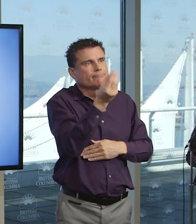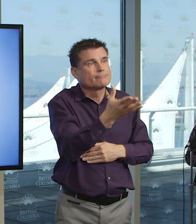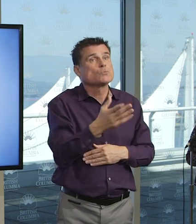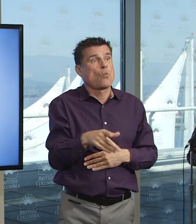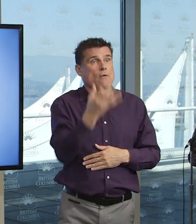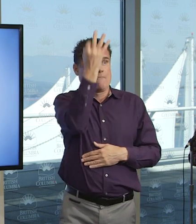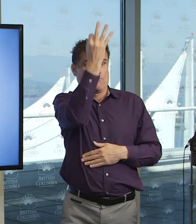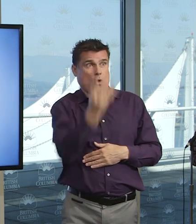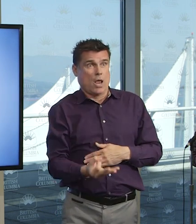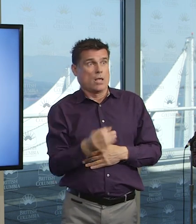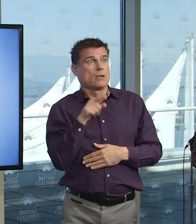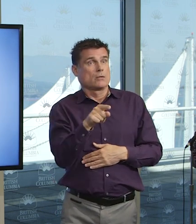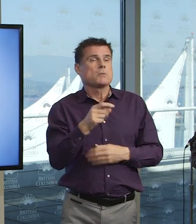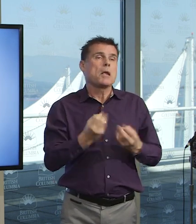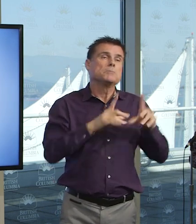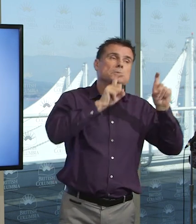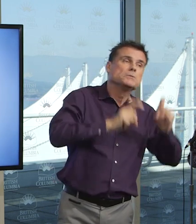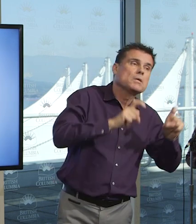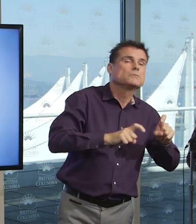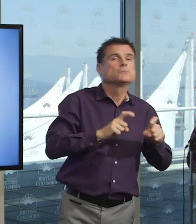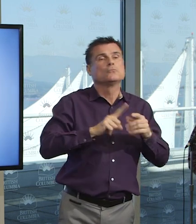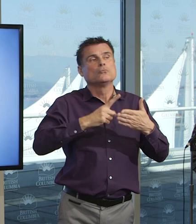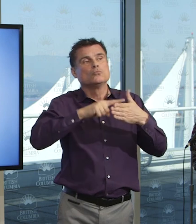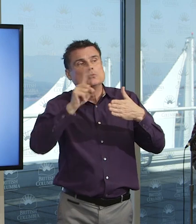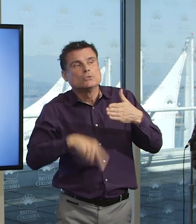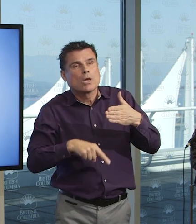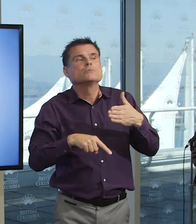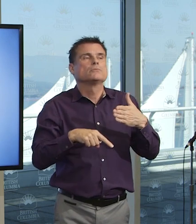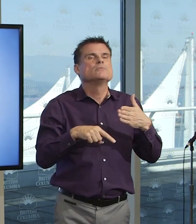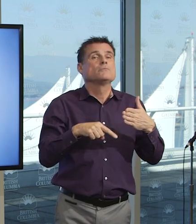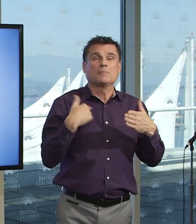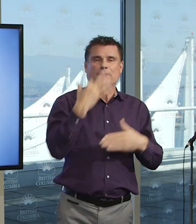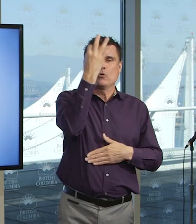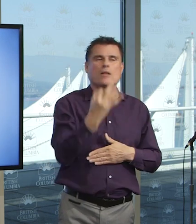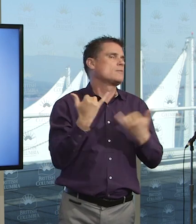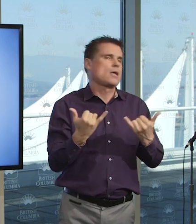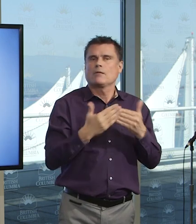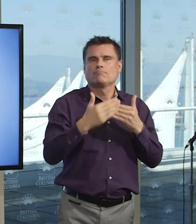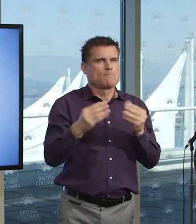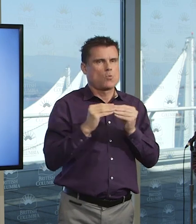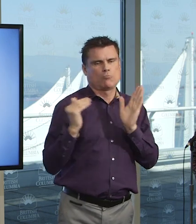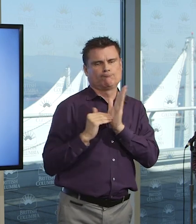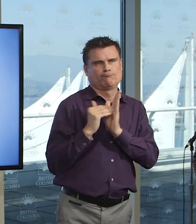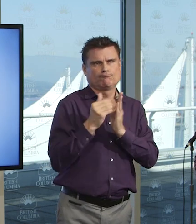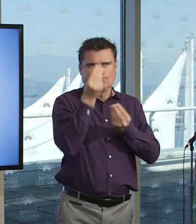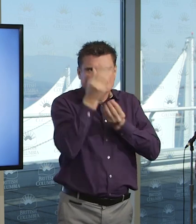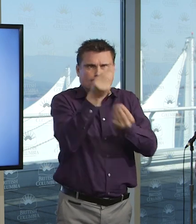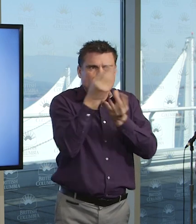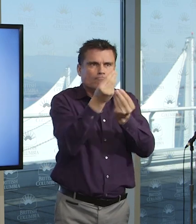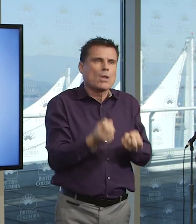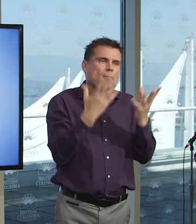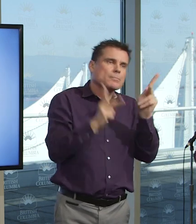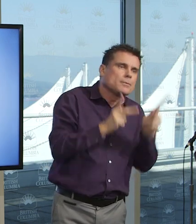CDC website starting sometime early next week. And so that will give us sense because I think some people, by the time we